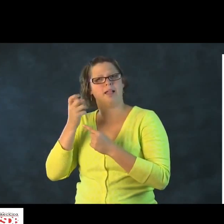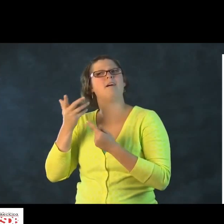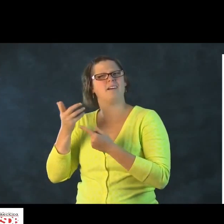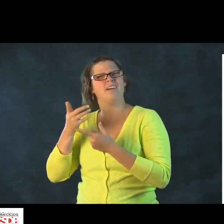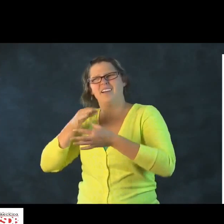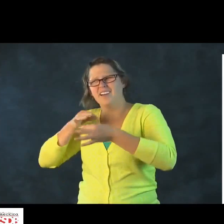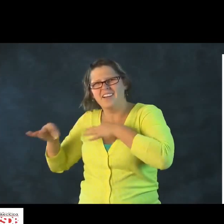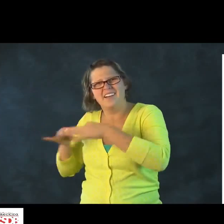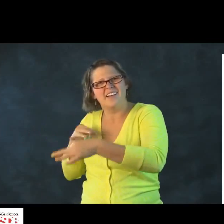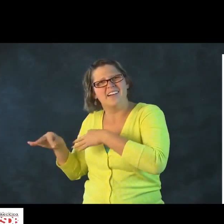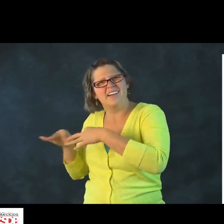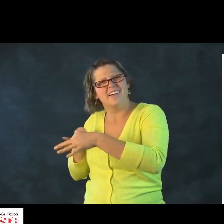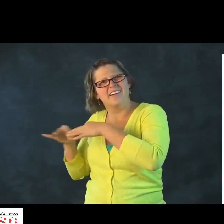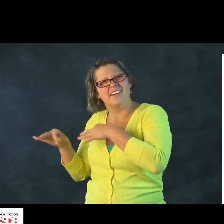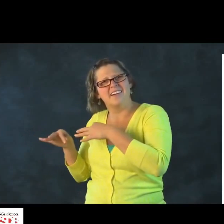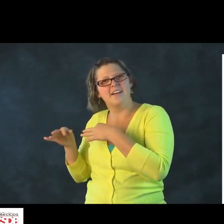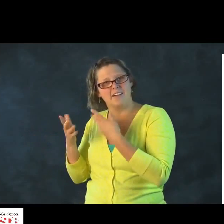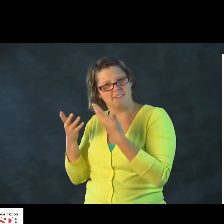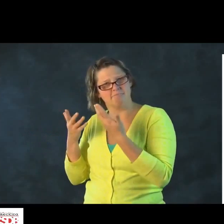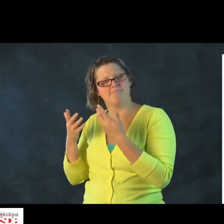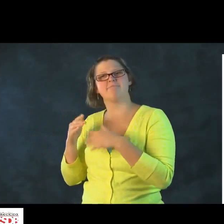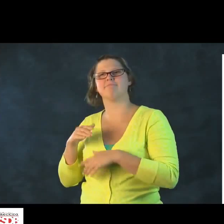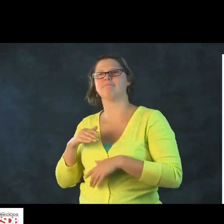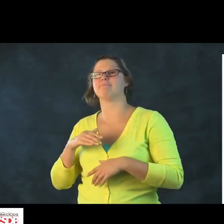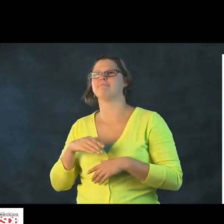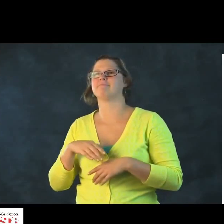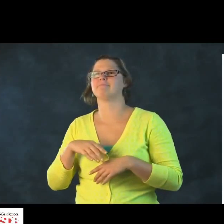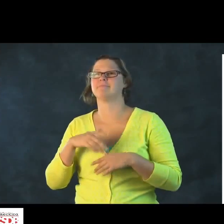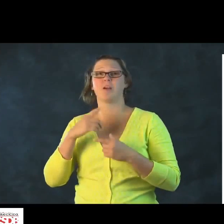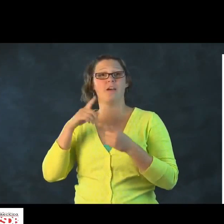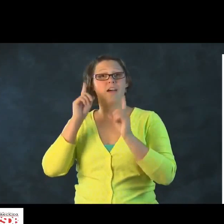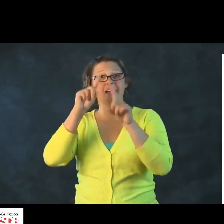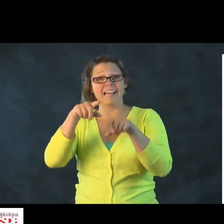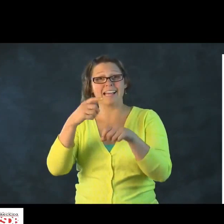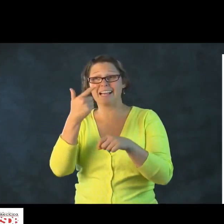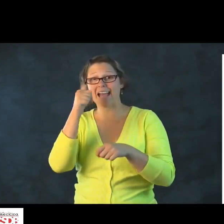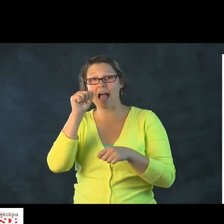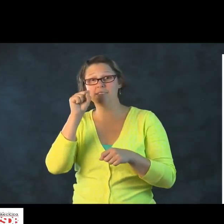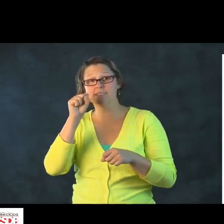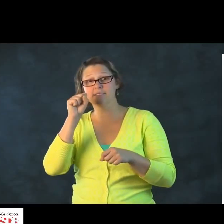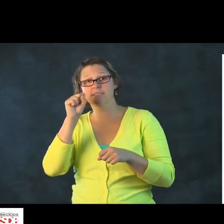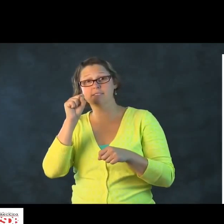for example, my family prefers soy milk over 2% milk. So have a conversation about milk.